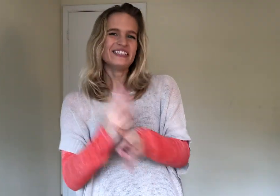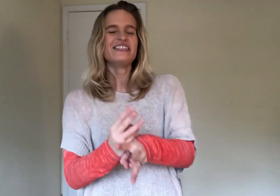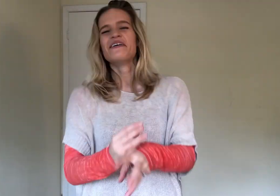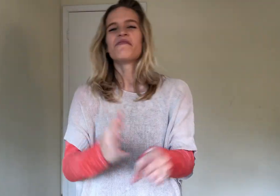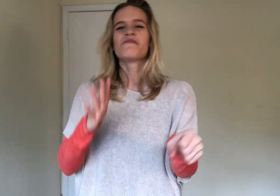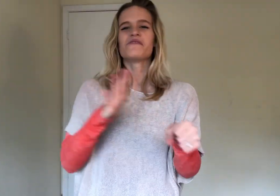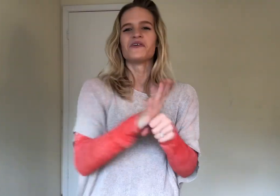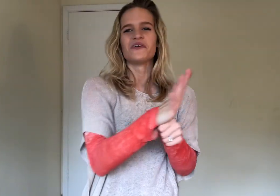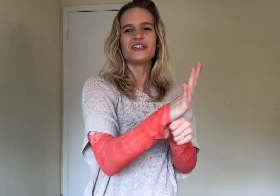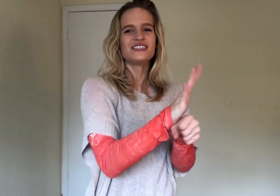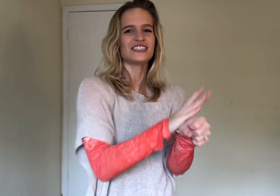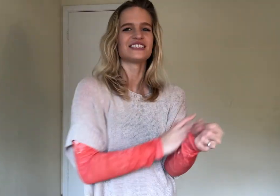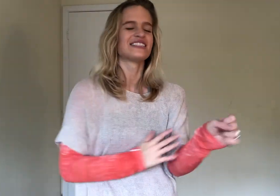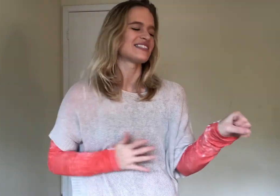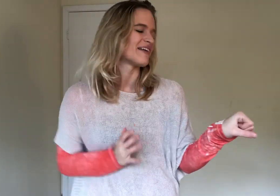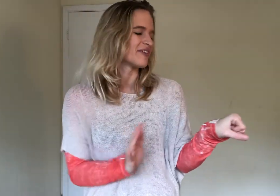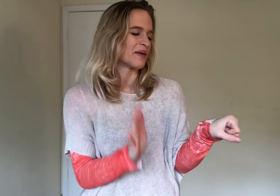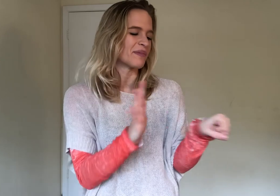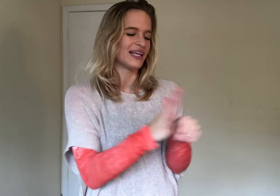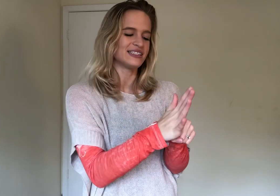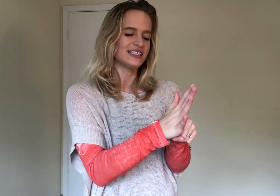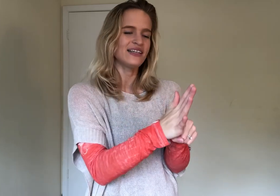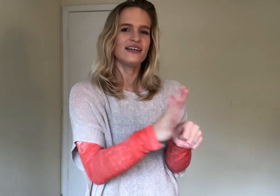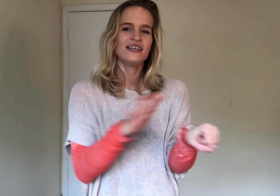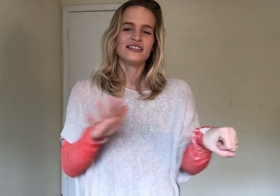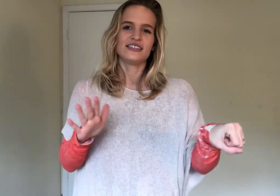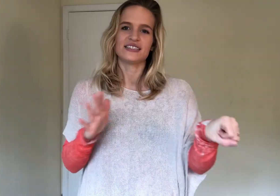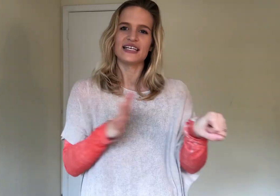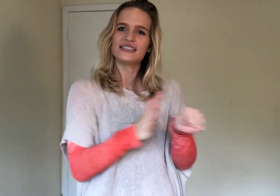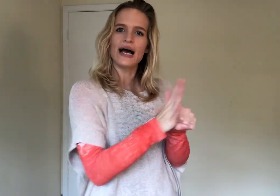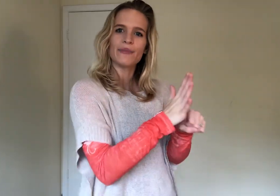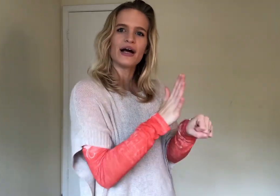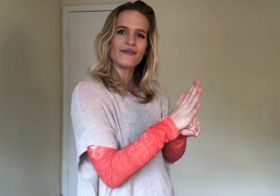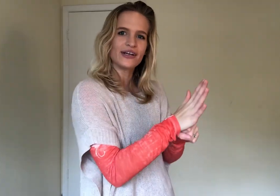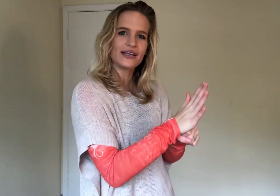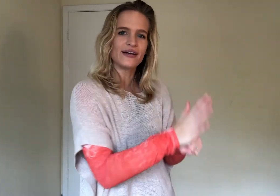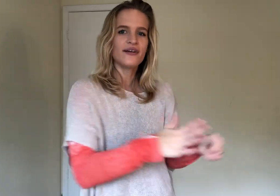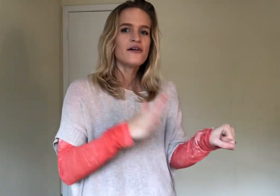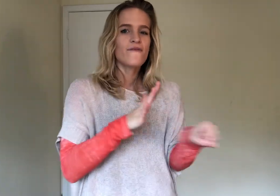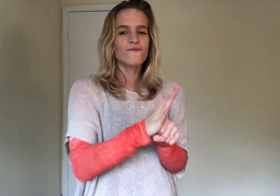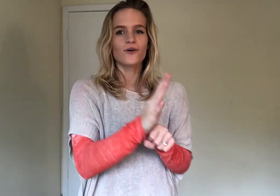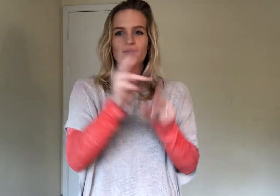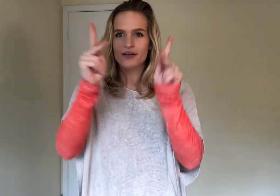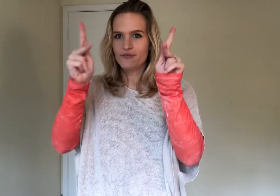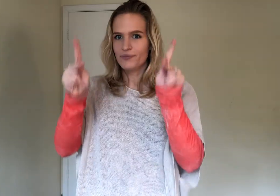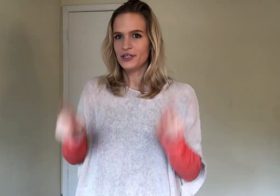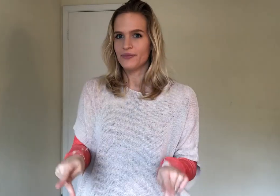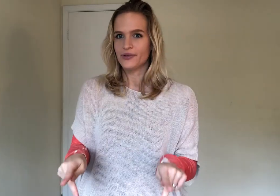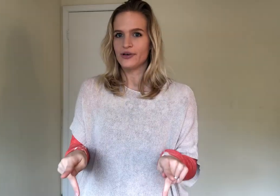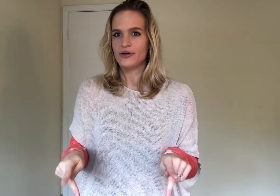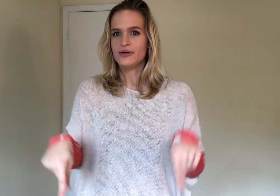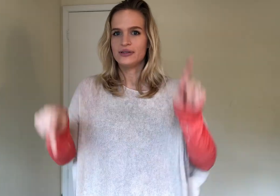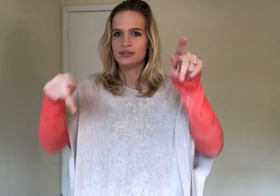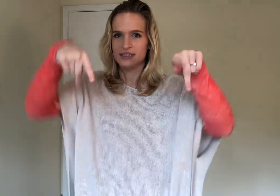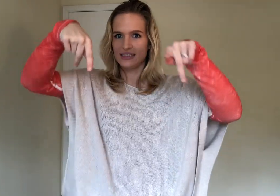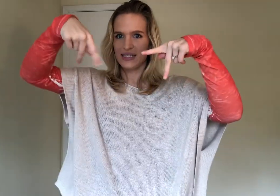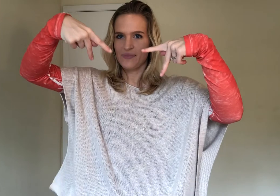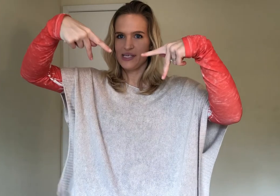full. So this is a sign for like plenty. Just like top it off right there. Full of people. This is like P